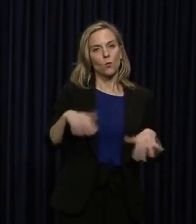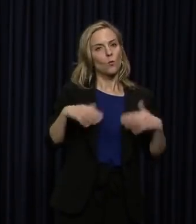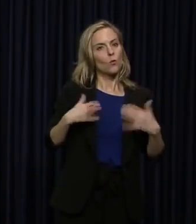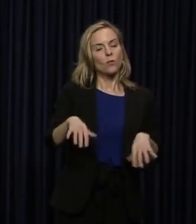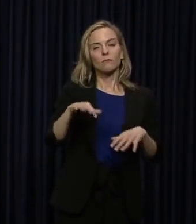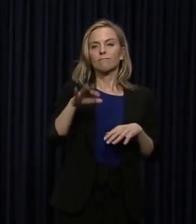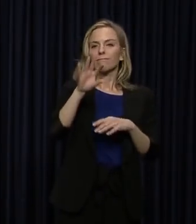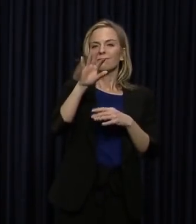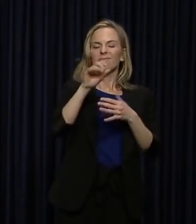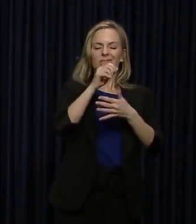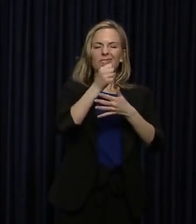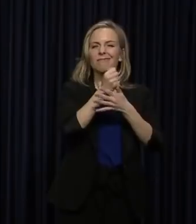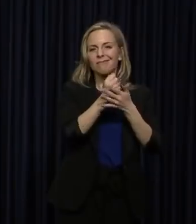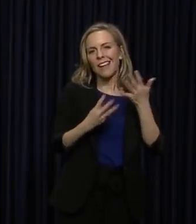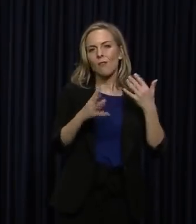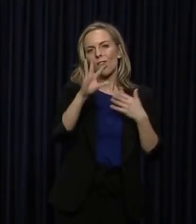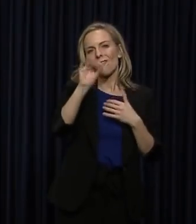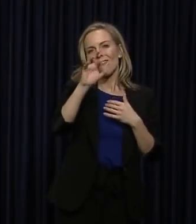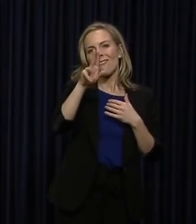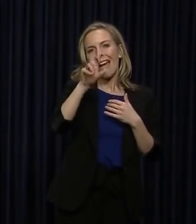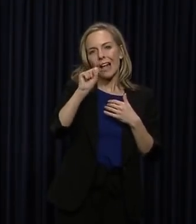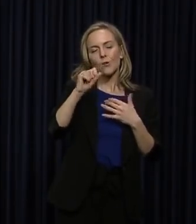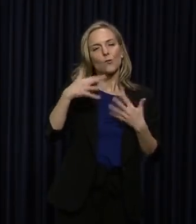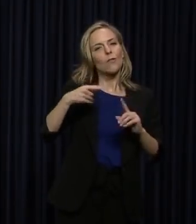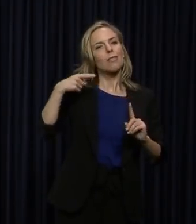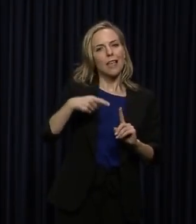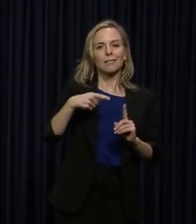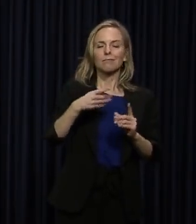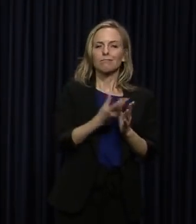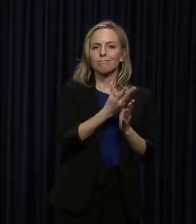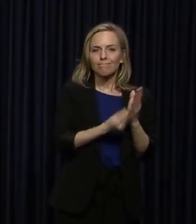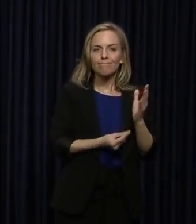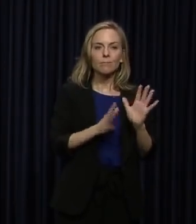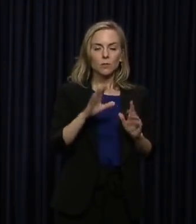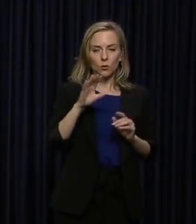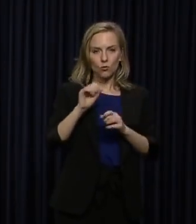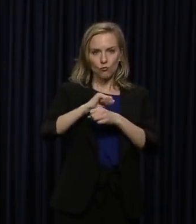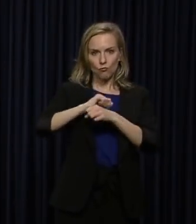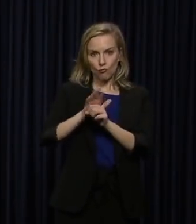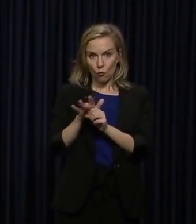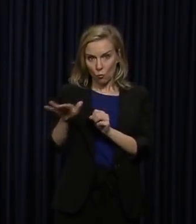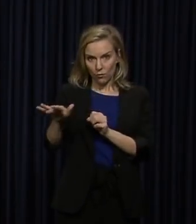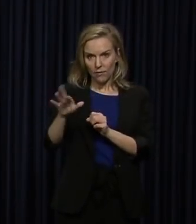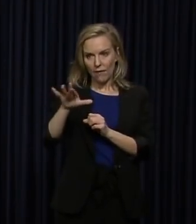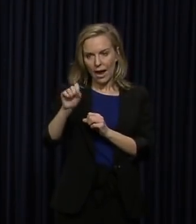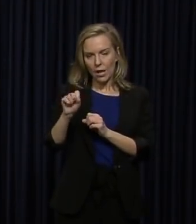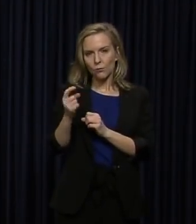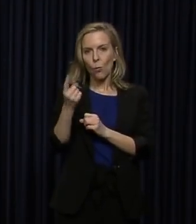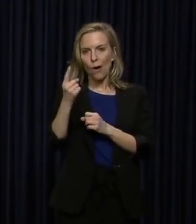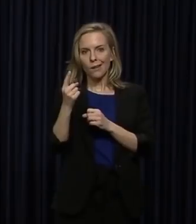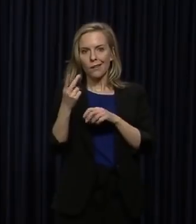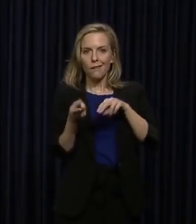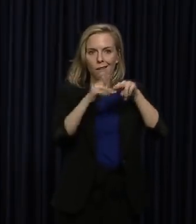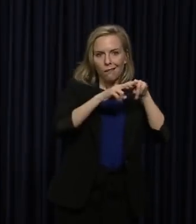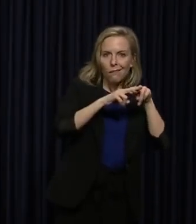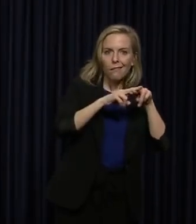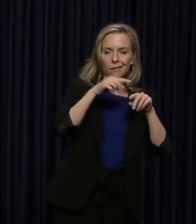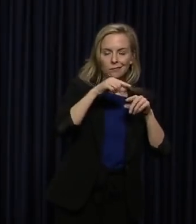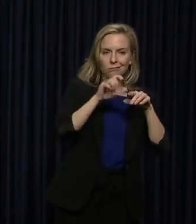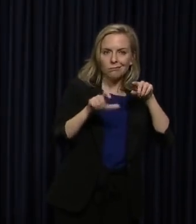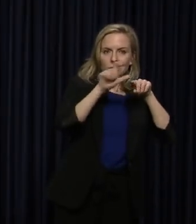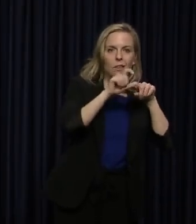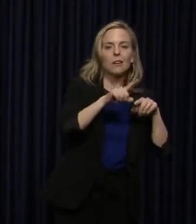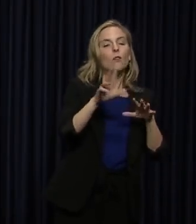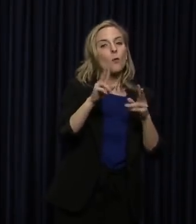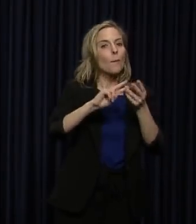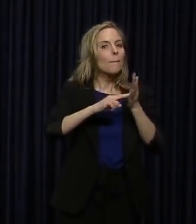factors that led to this point. The coronavirus was only a factor. But what it means is